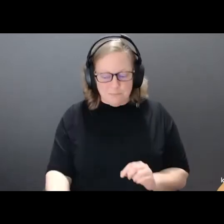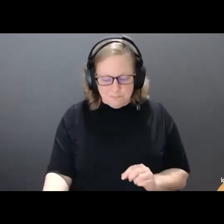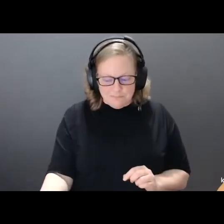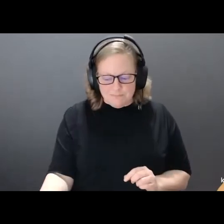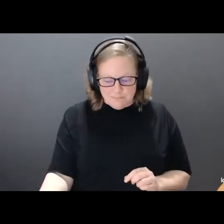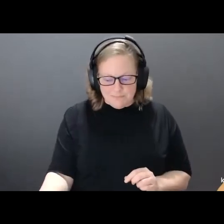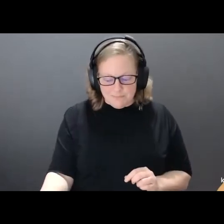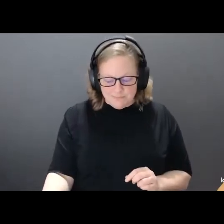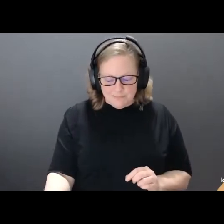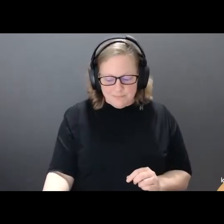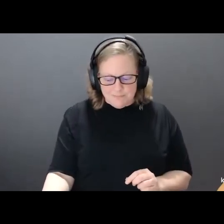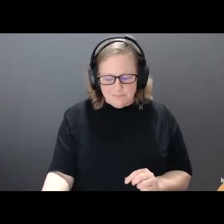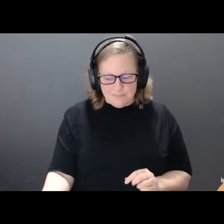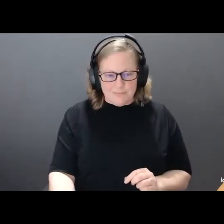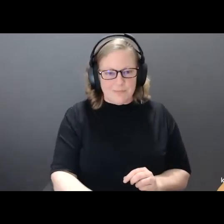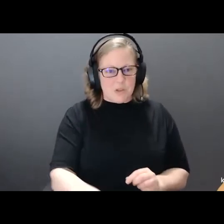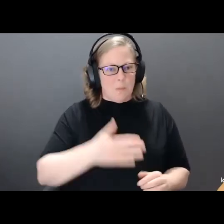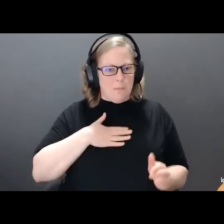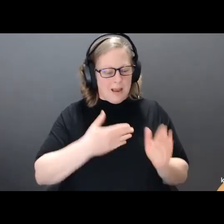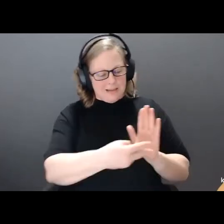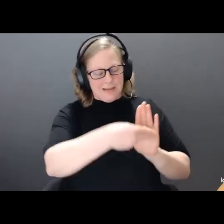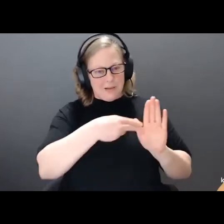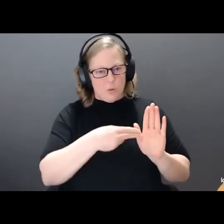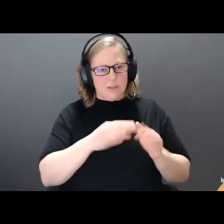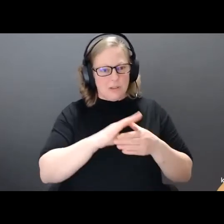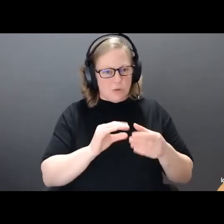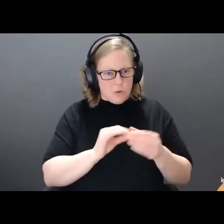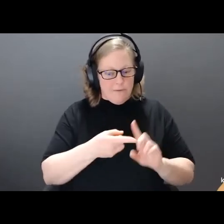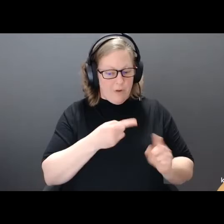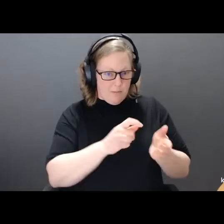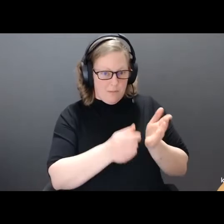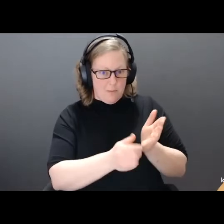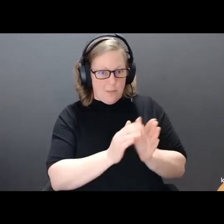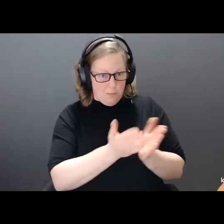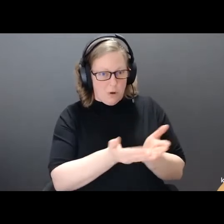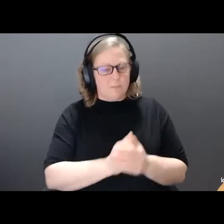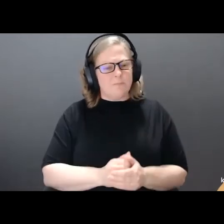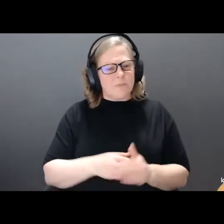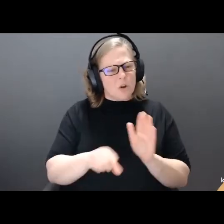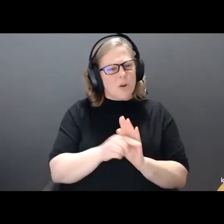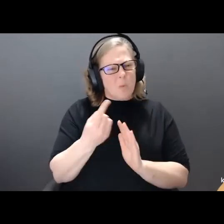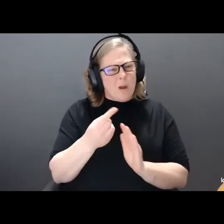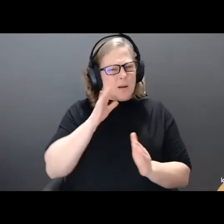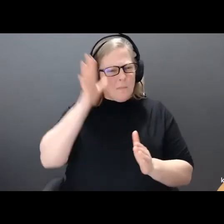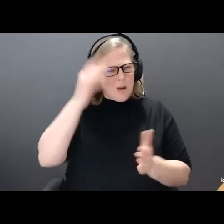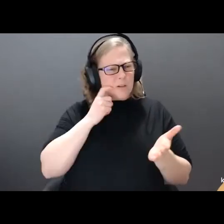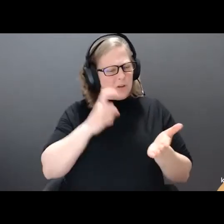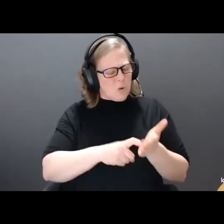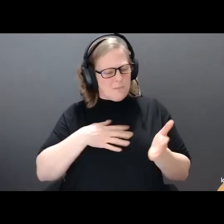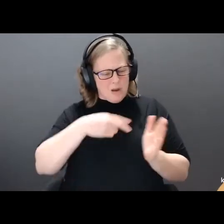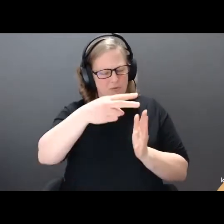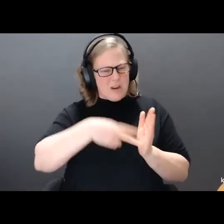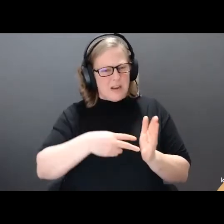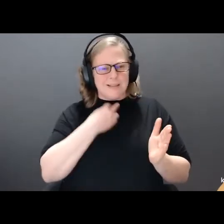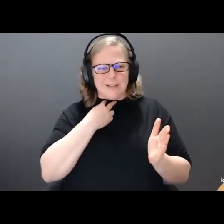So here is my diagnosis story from the book. In the first grade, my parents started to notice that my reading wasn't progressing. It was way